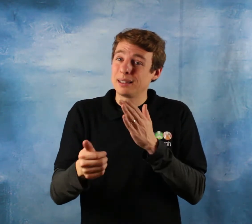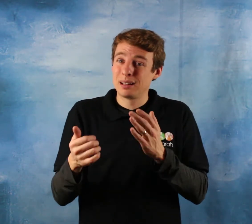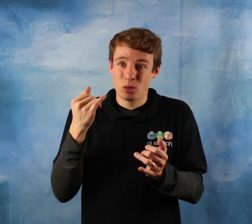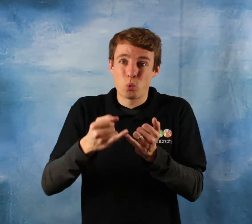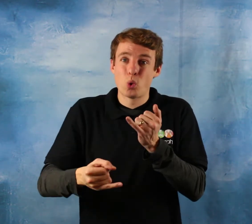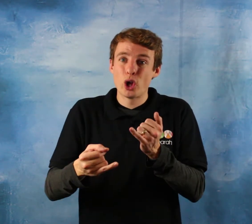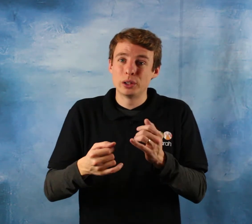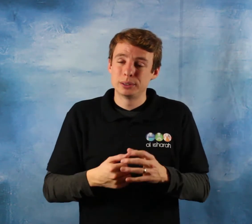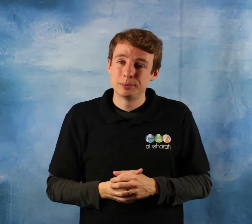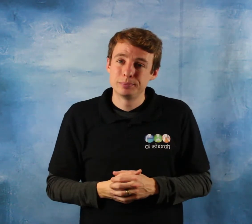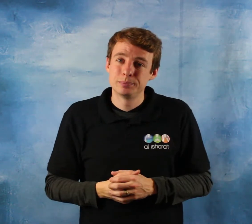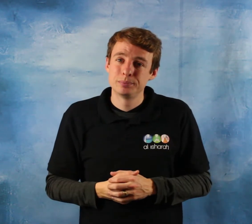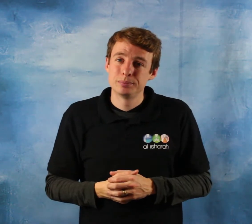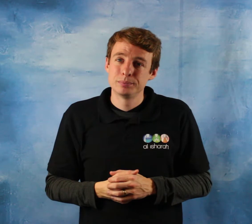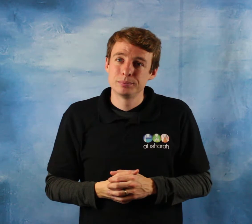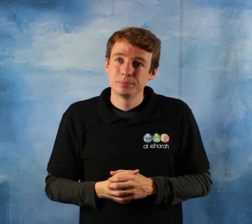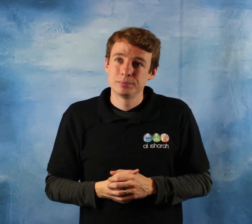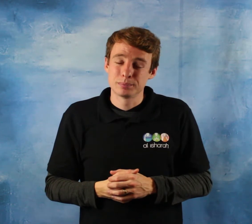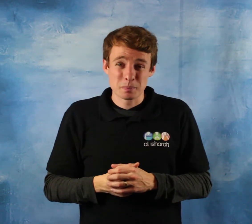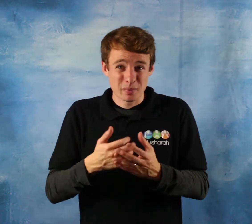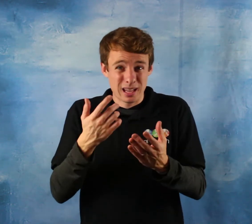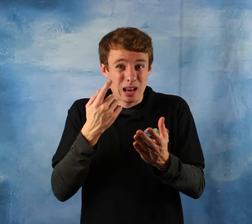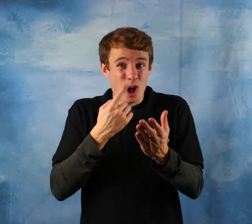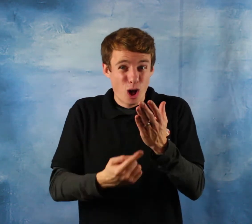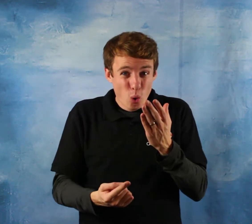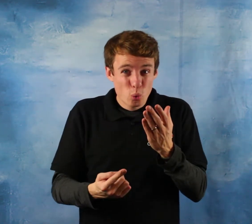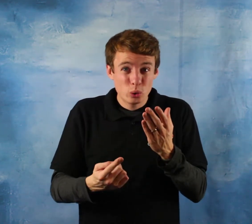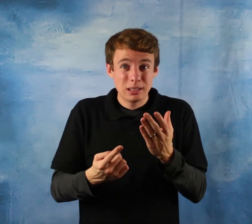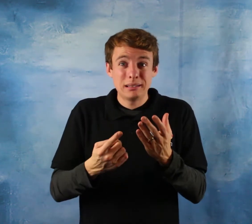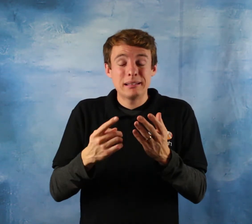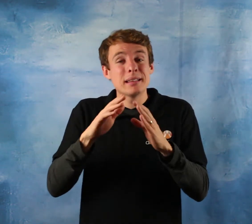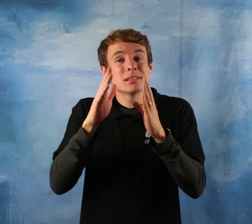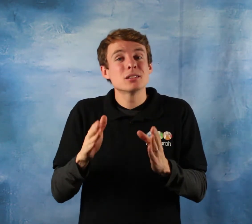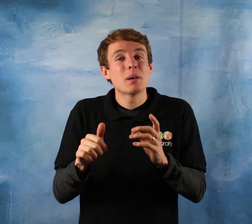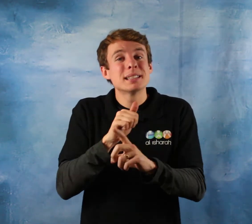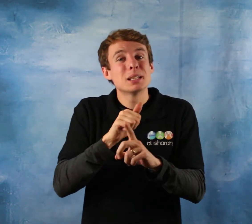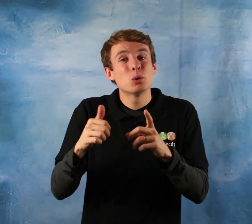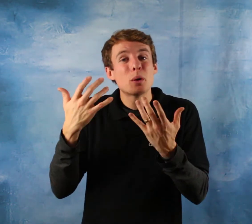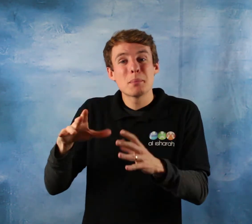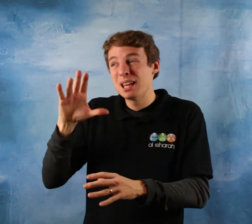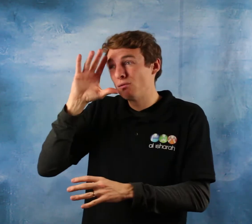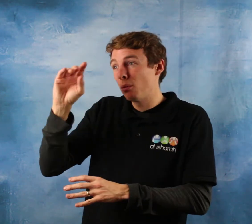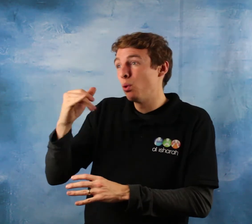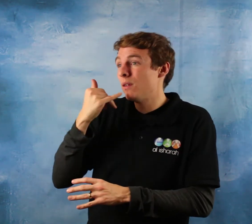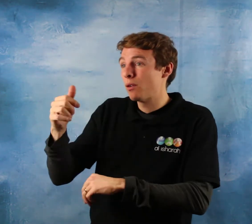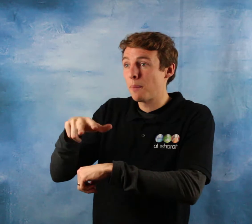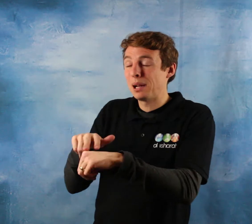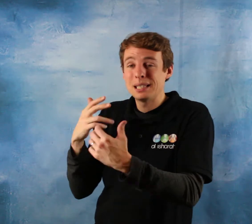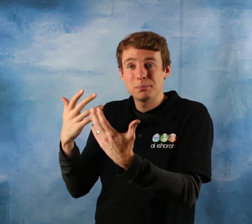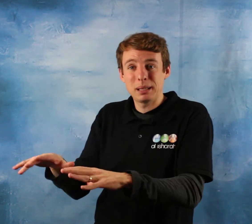was a 12% increase on the previous year making it the third highest borough in London after Croydon and Greenwich